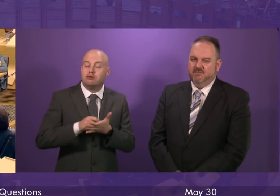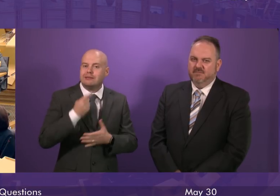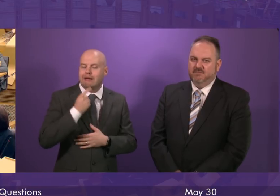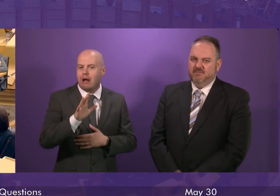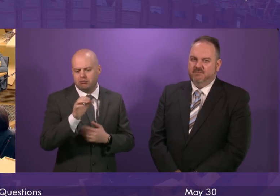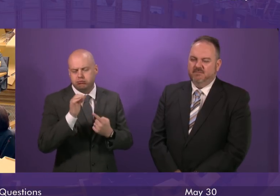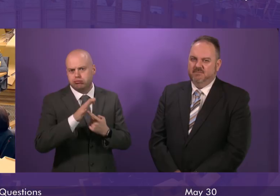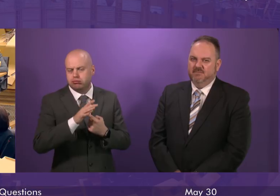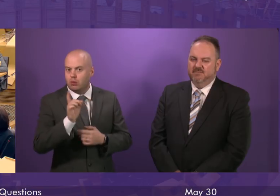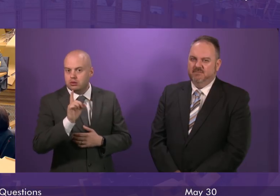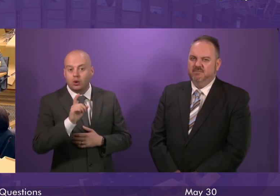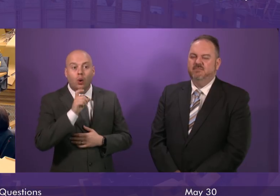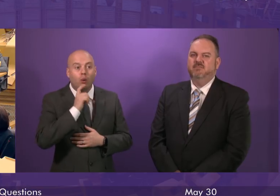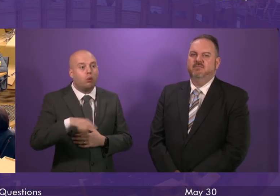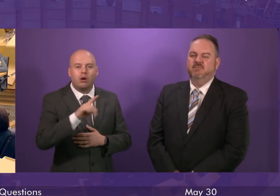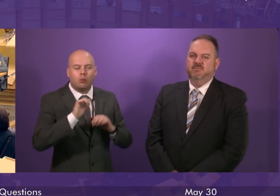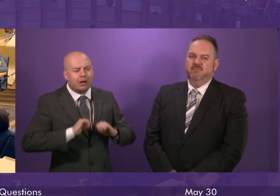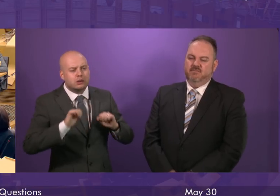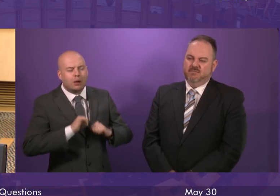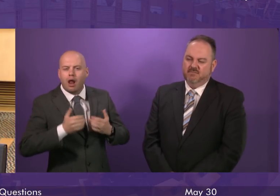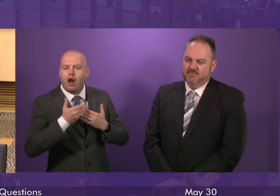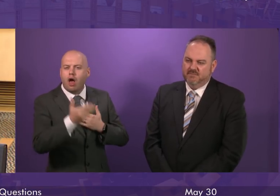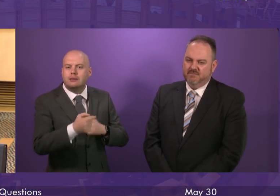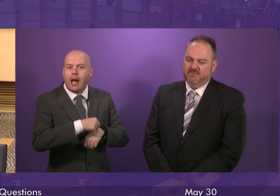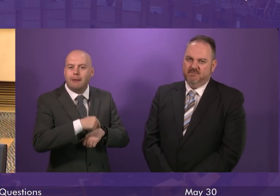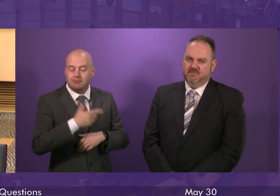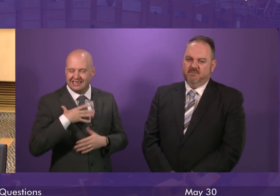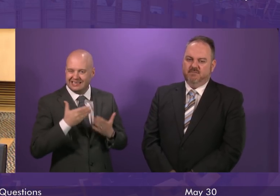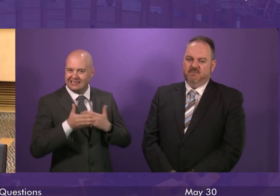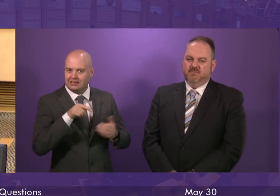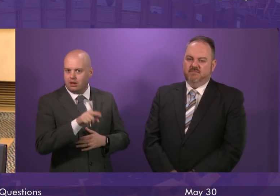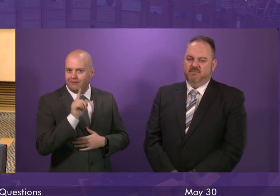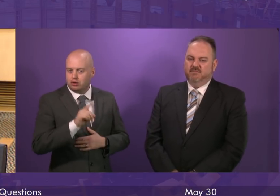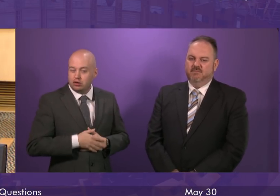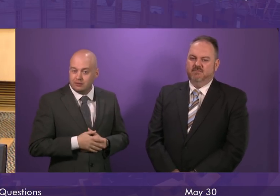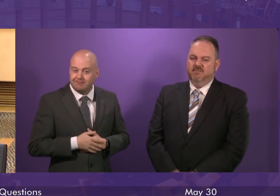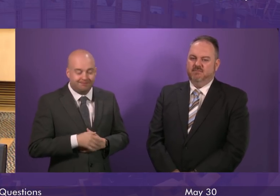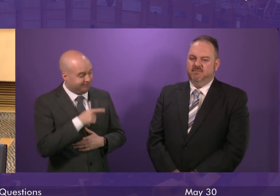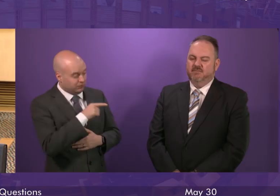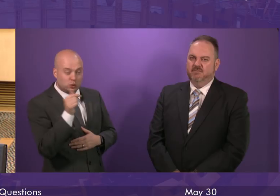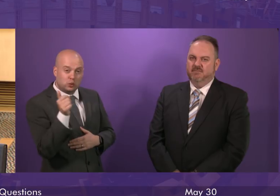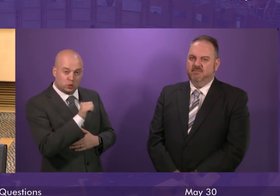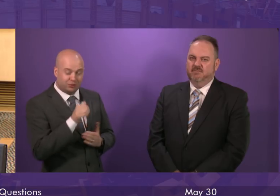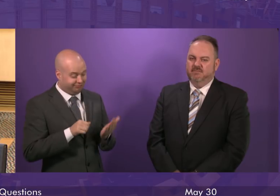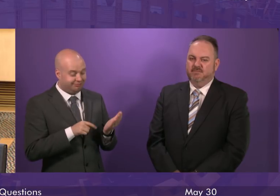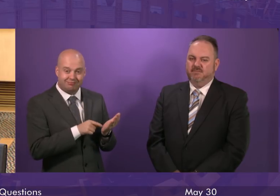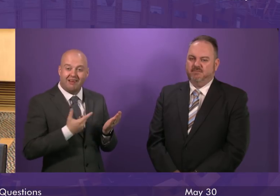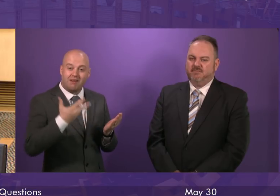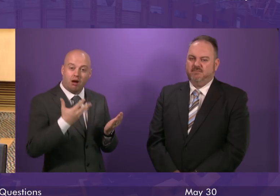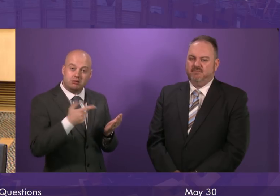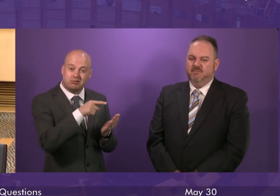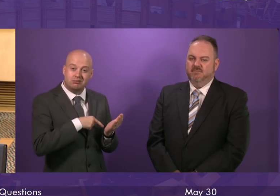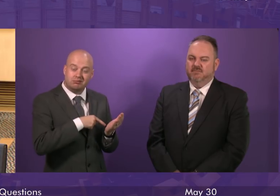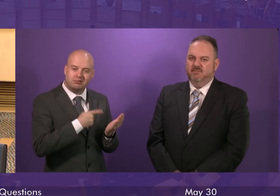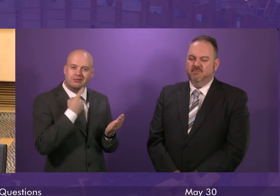is tackling the longest waits in the health service. And if Ruth Davidson looks a bit more closely at the figures that were published this week, she will see the signs